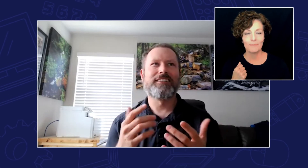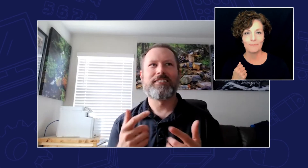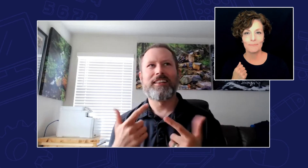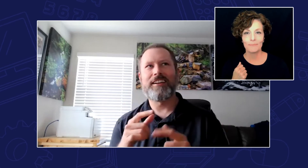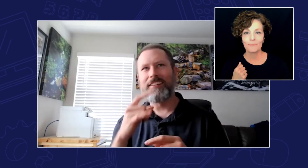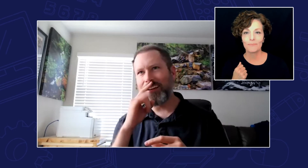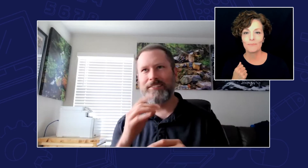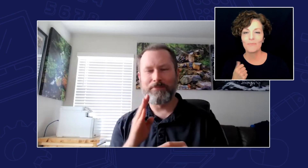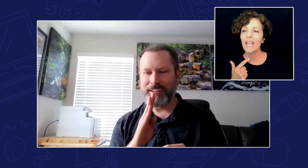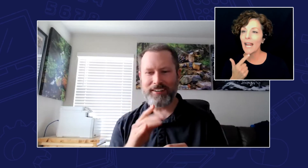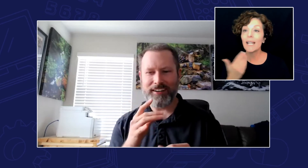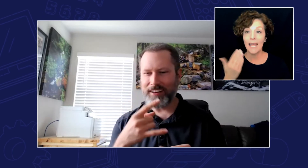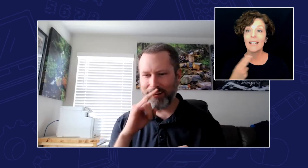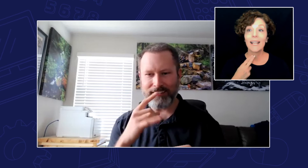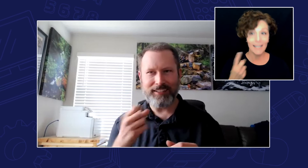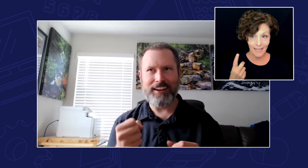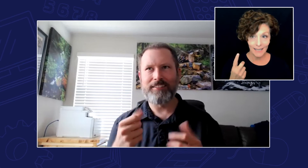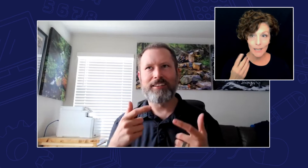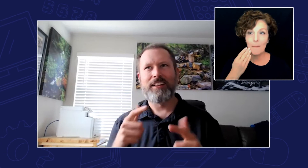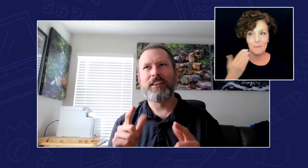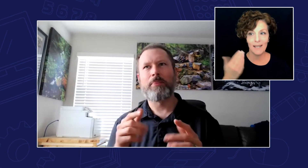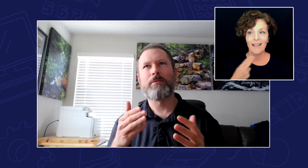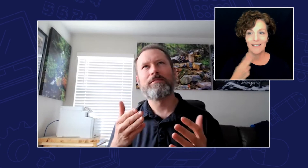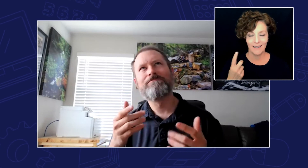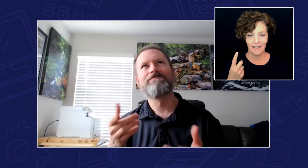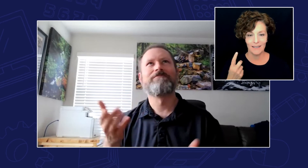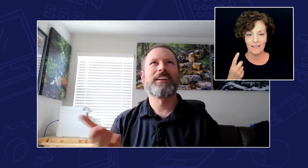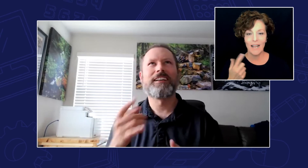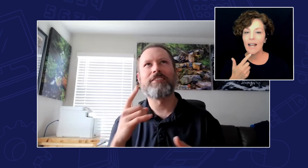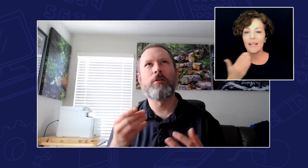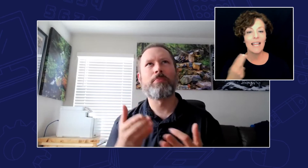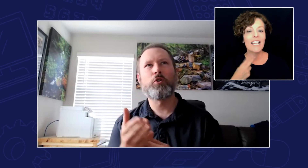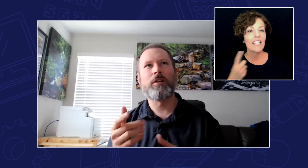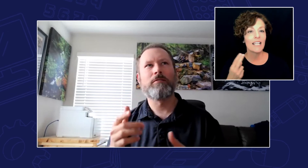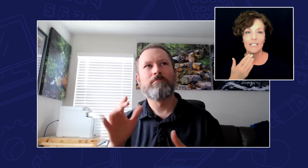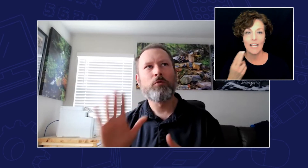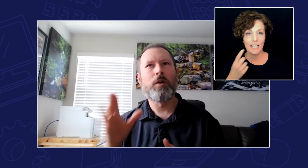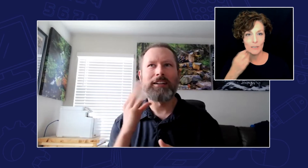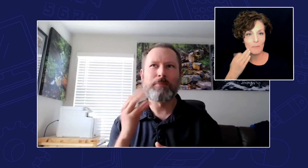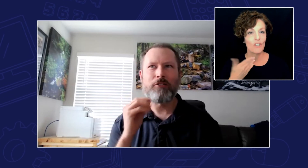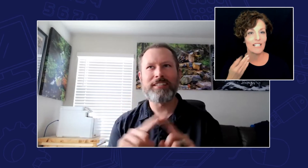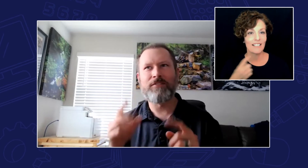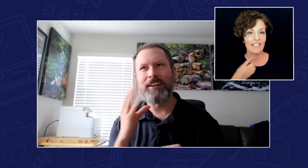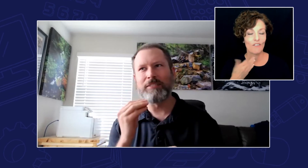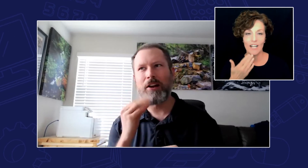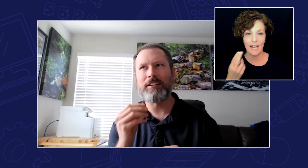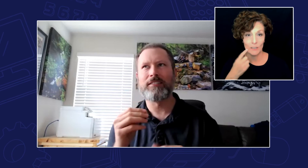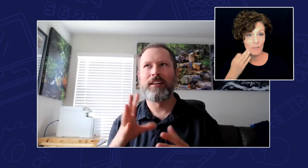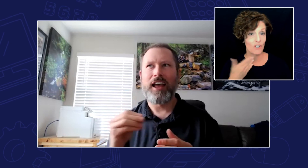let a kid be a kid let kids experience different experiences you